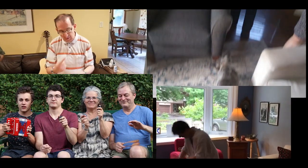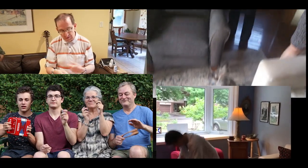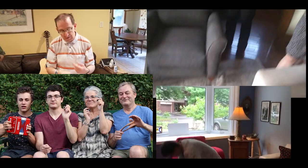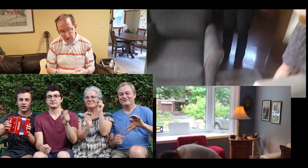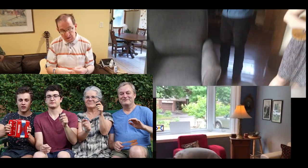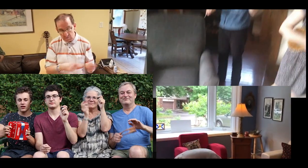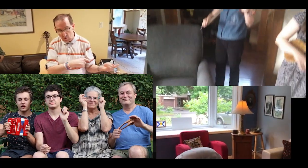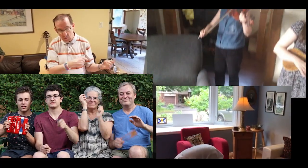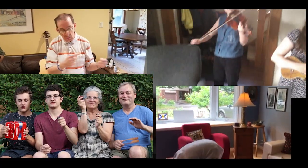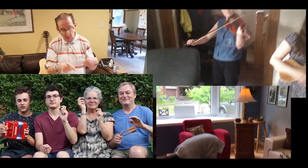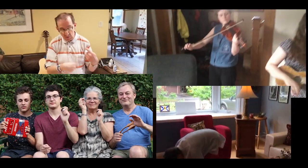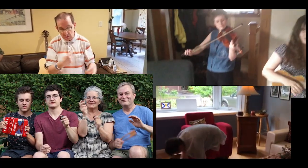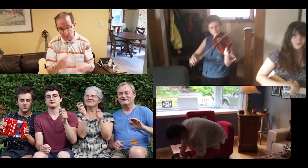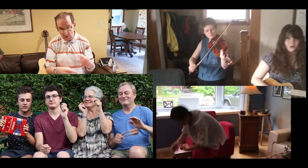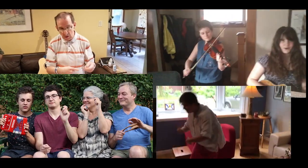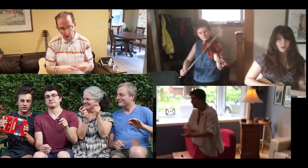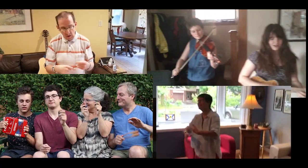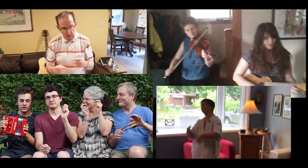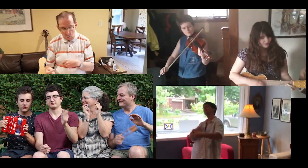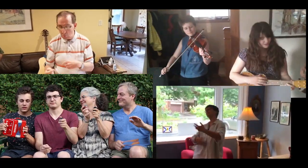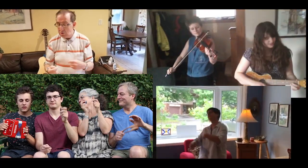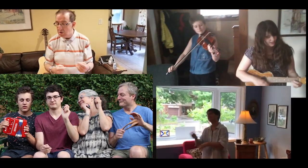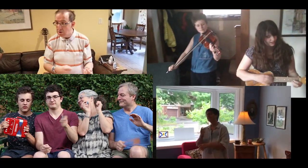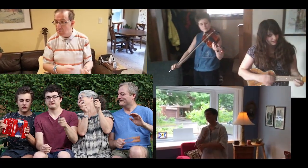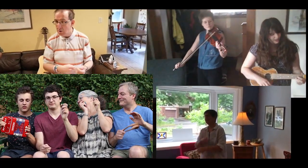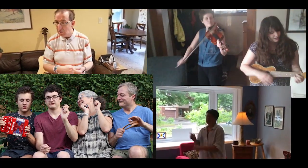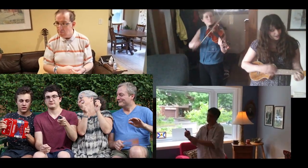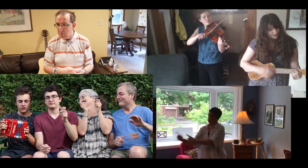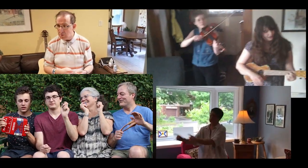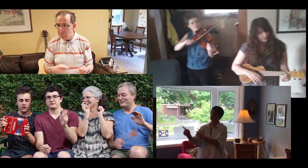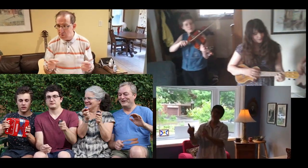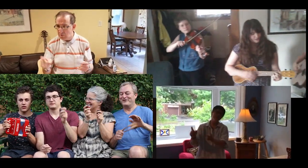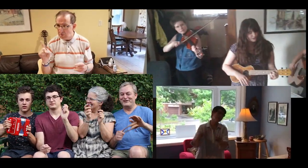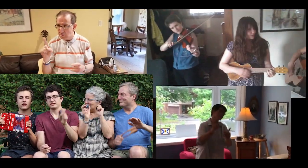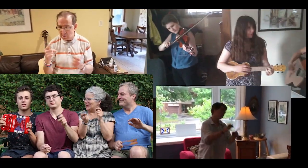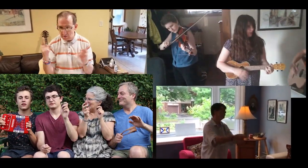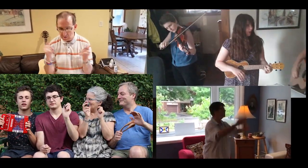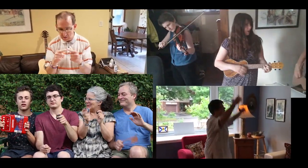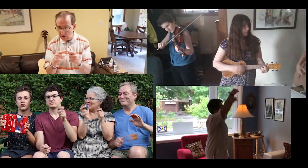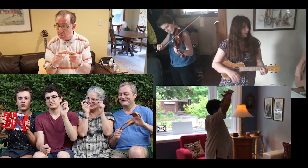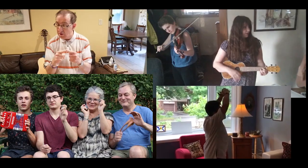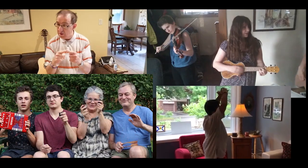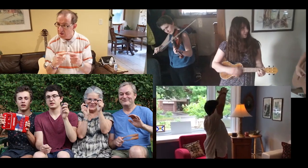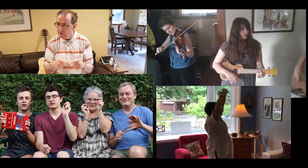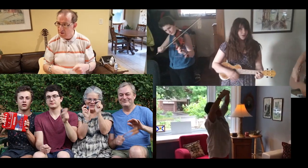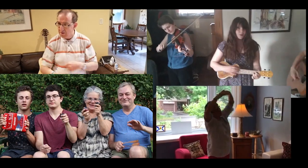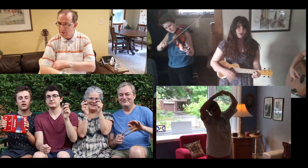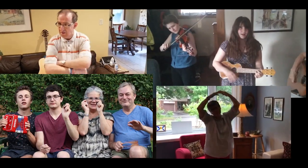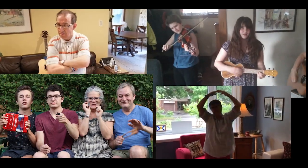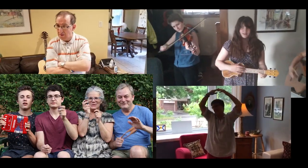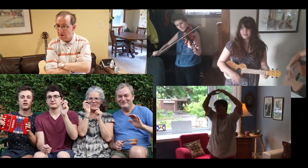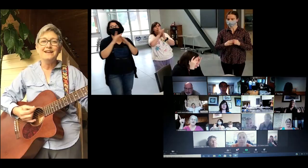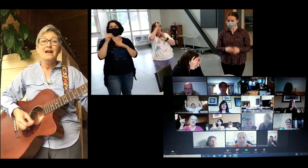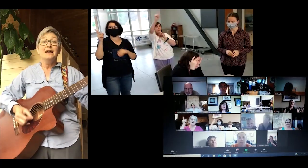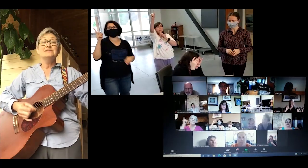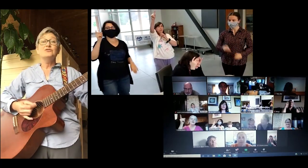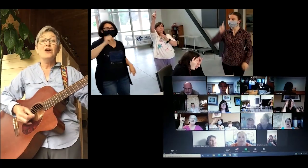It's it's over ocean, rollin' over the sea Go and do your part to build community